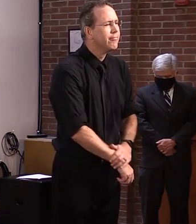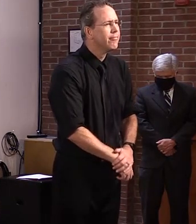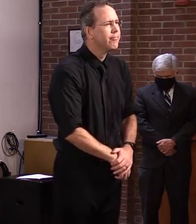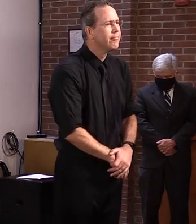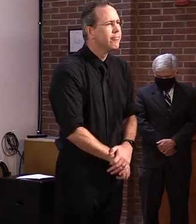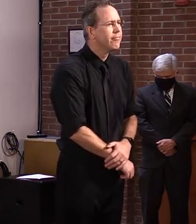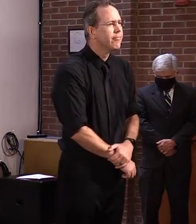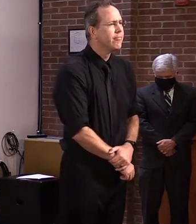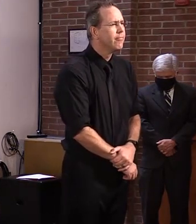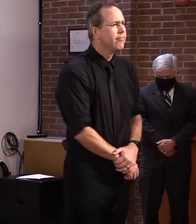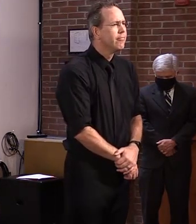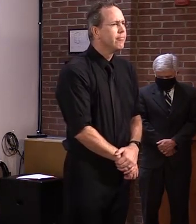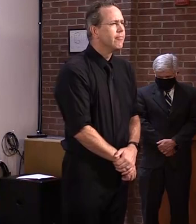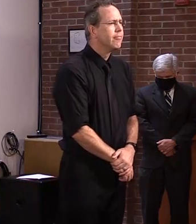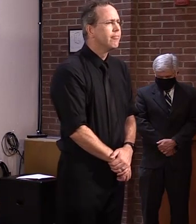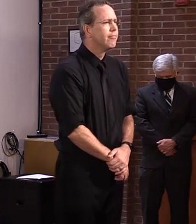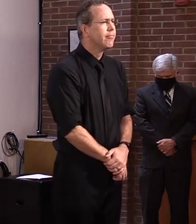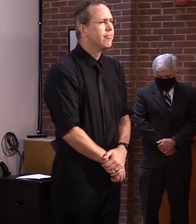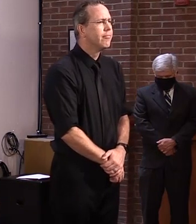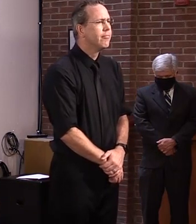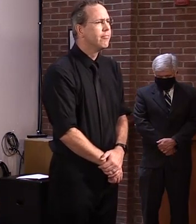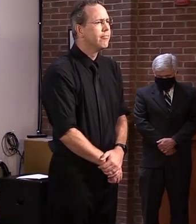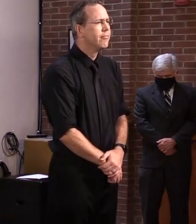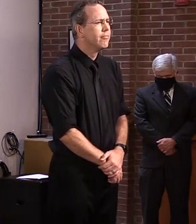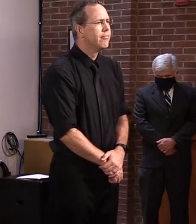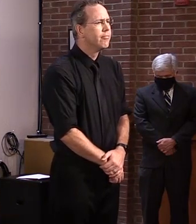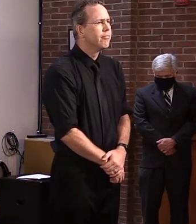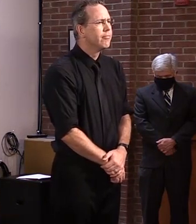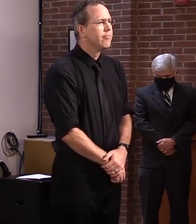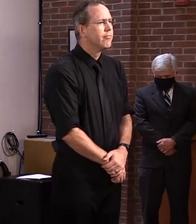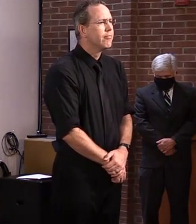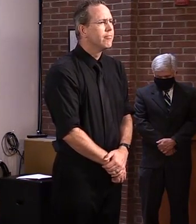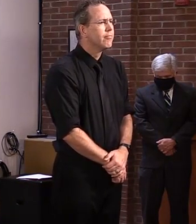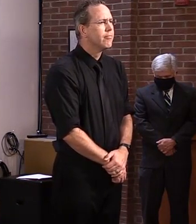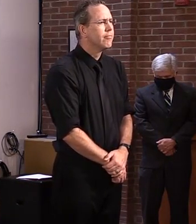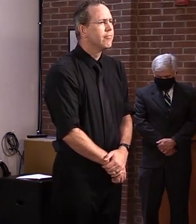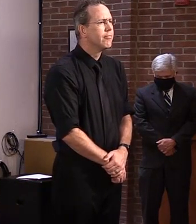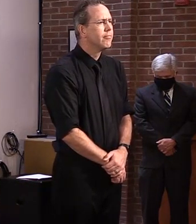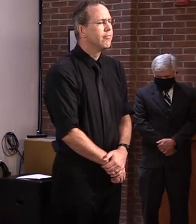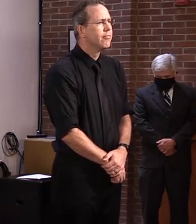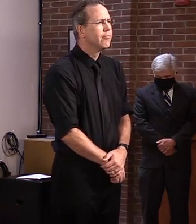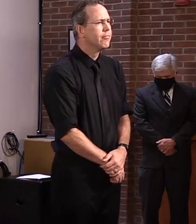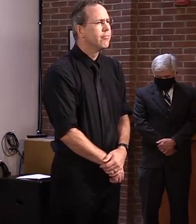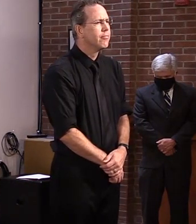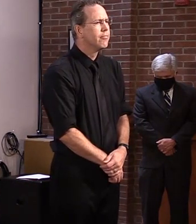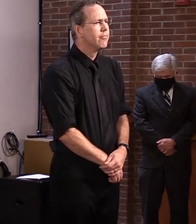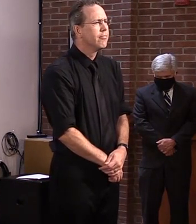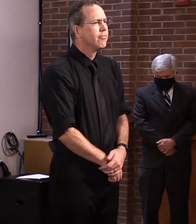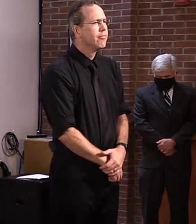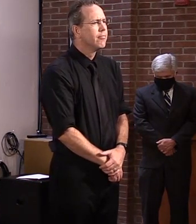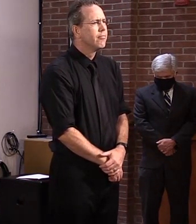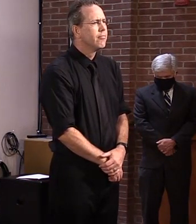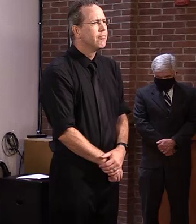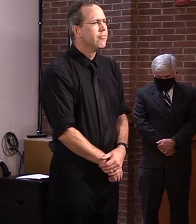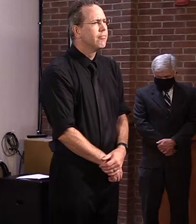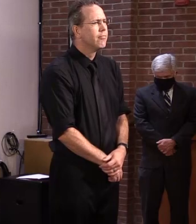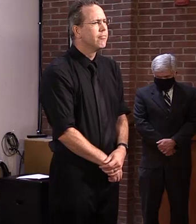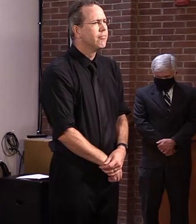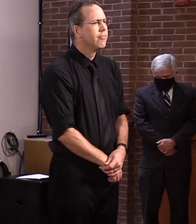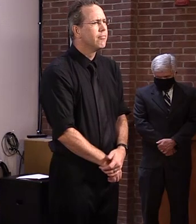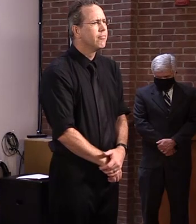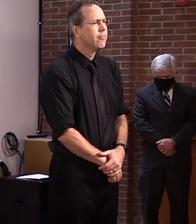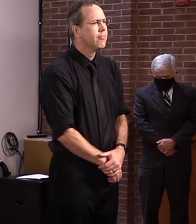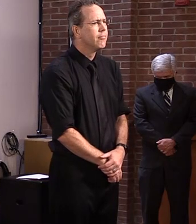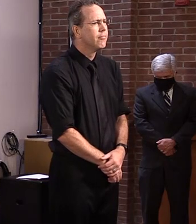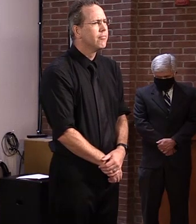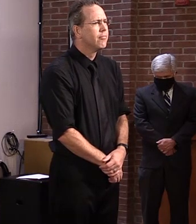know, you know, if school, K-12 schools reopen, what can we expect in terms of what the Department of Health and